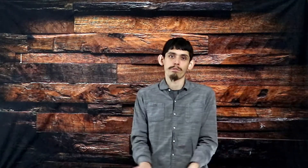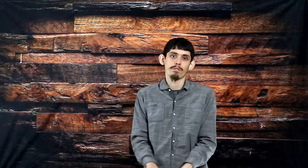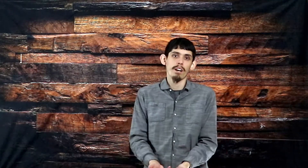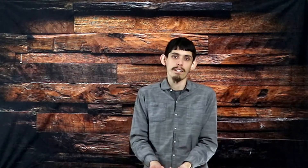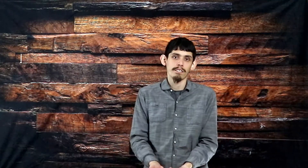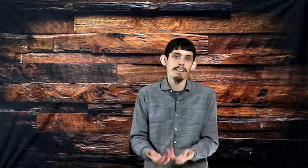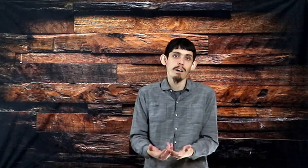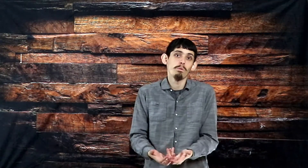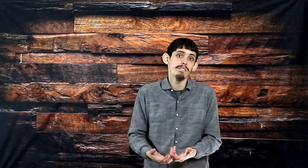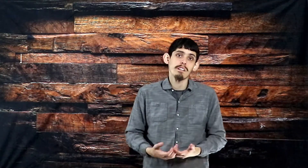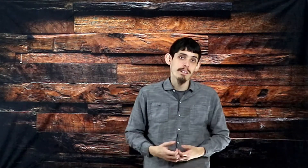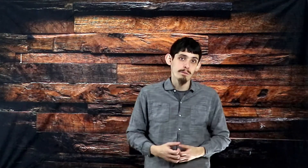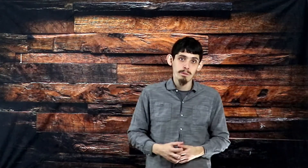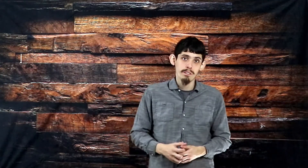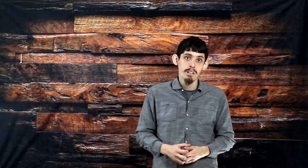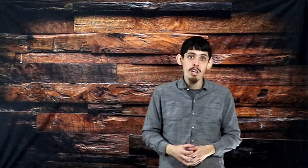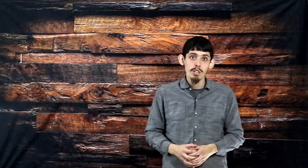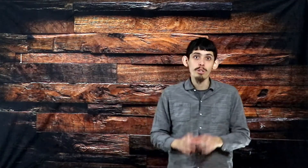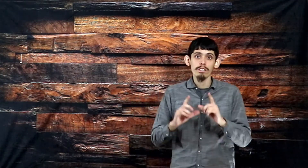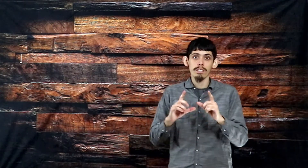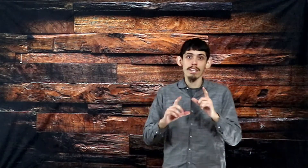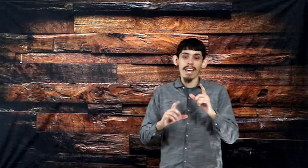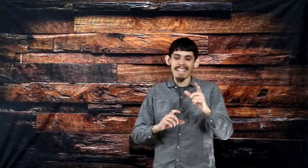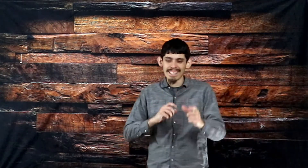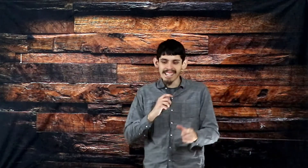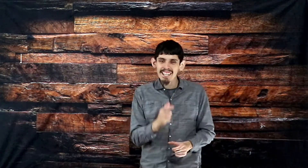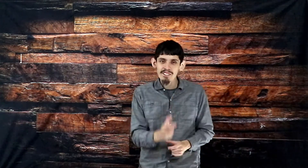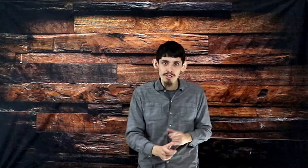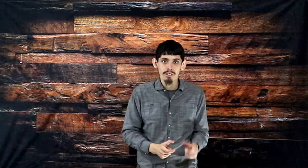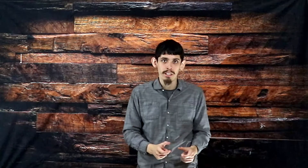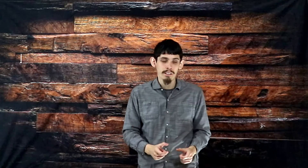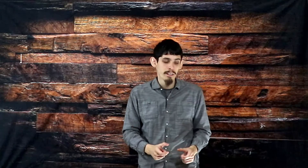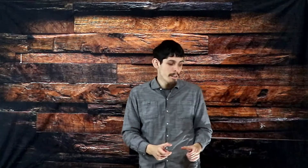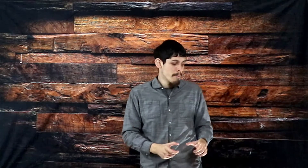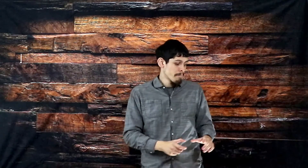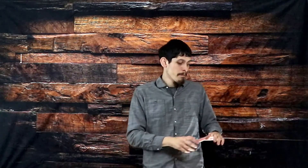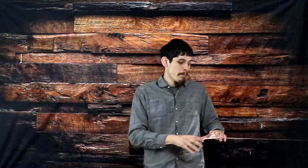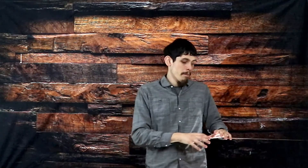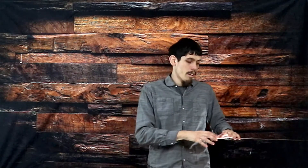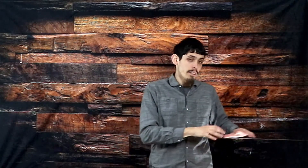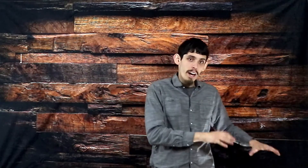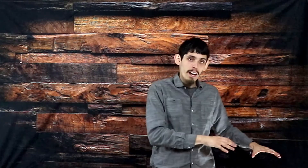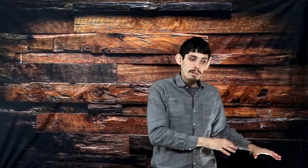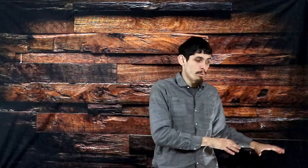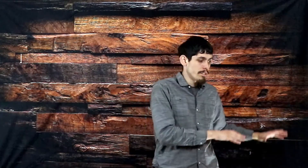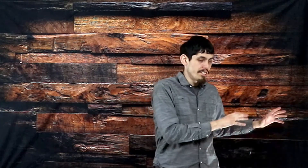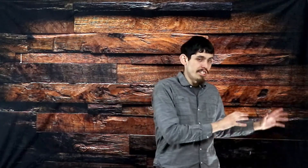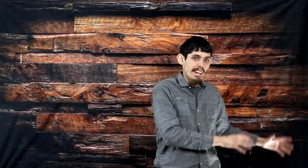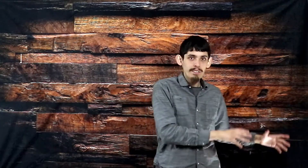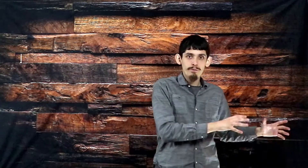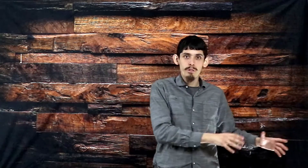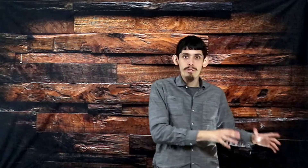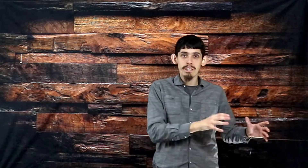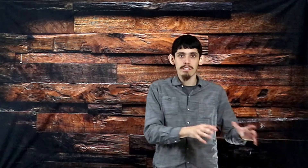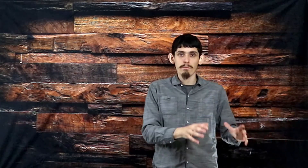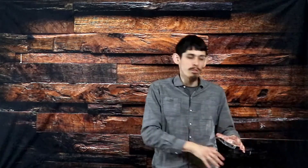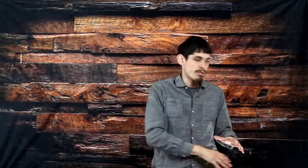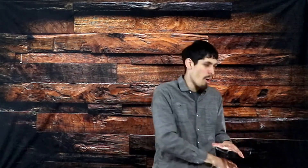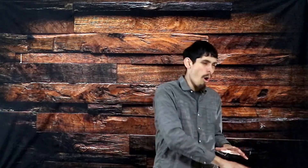Christ. And that wasn't God's will. You can see that intentionally, God was setting forth these symbols all